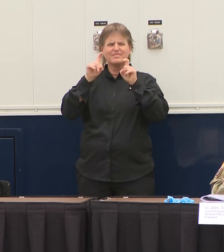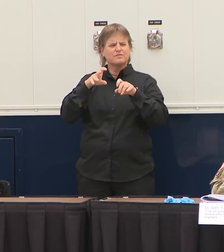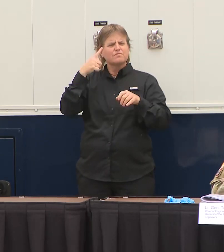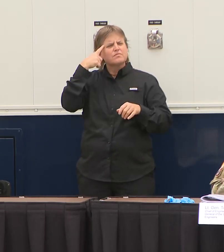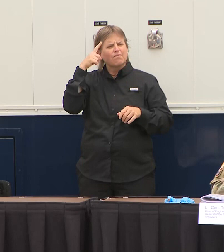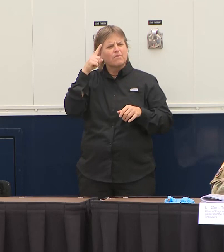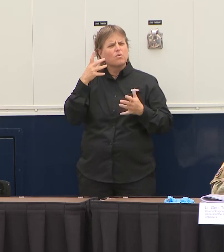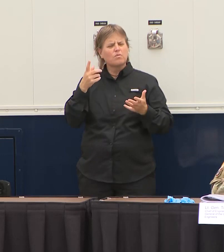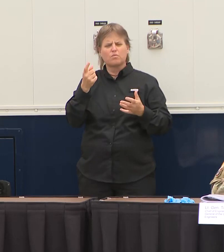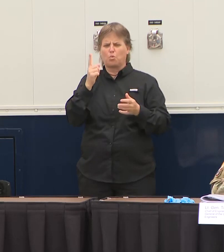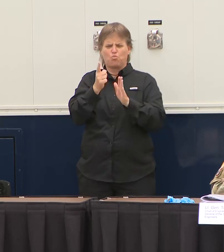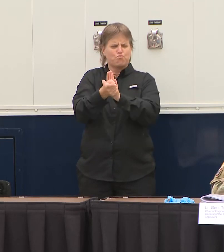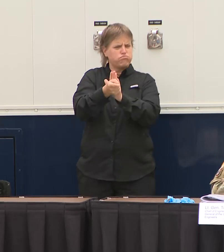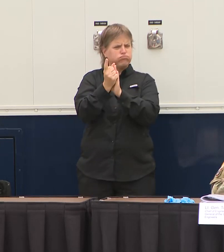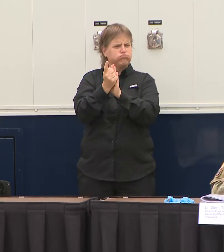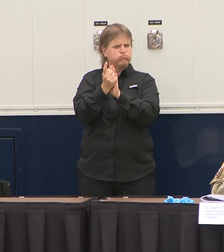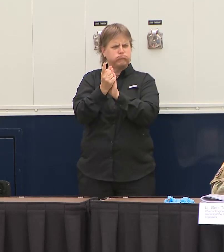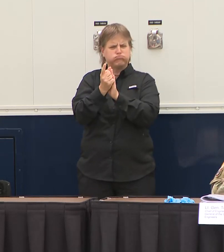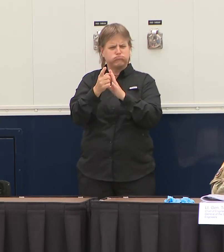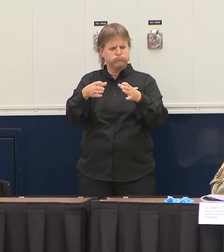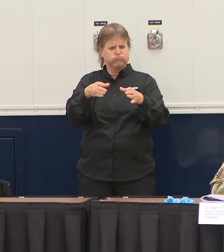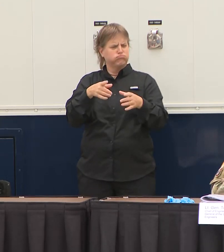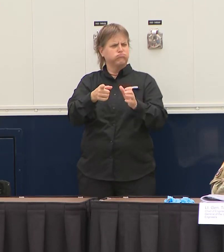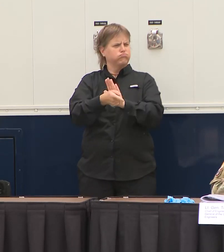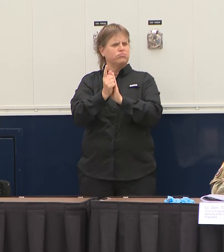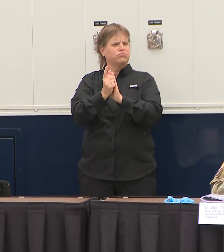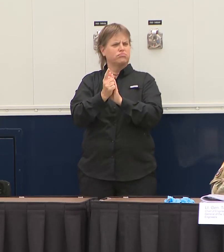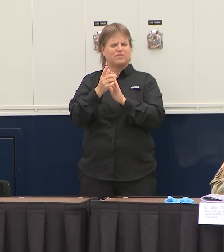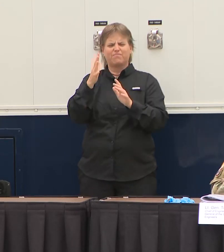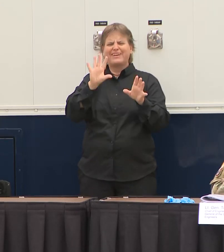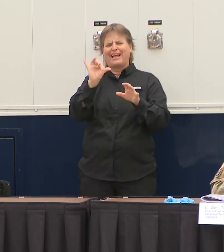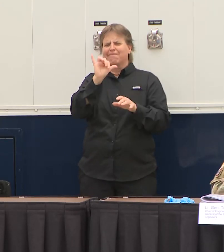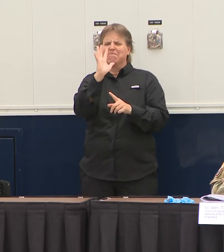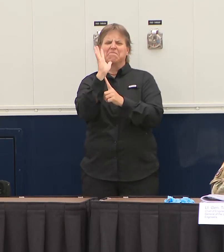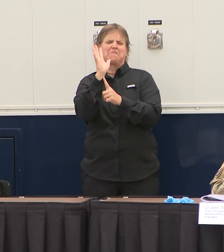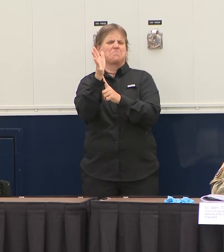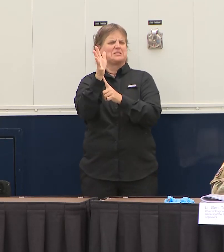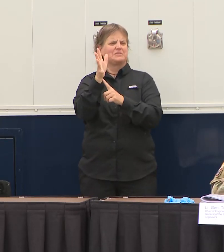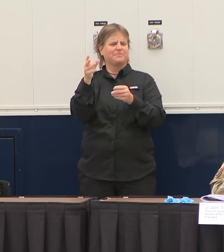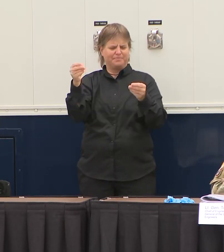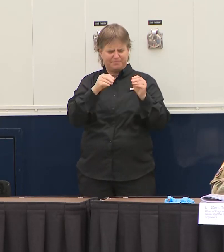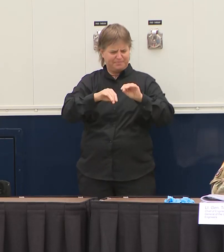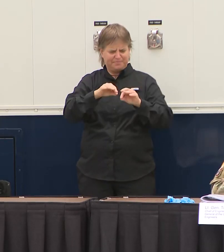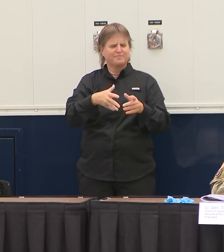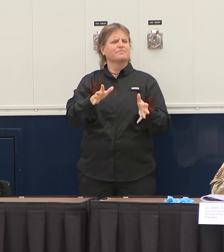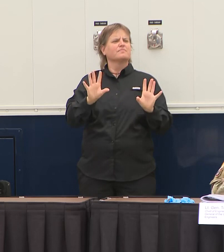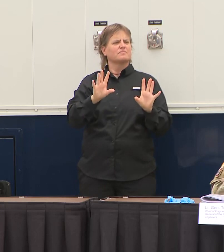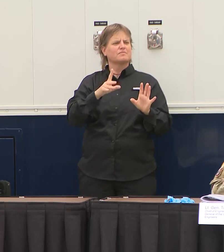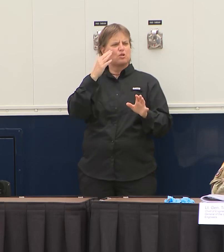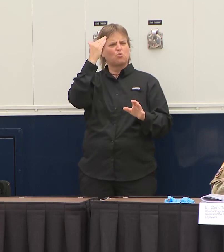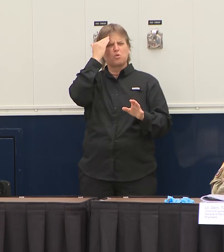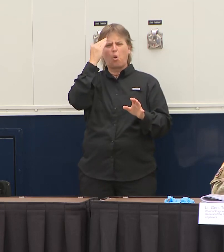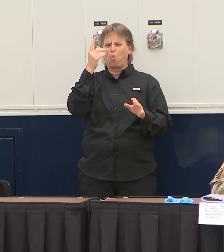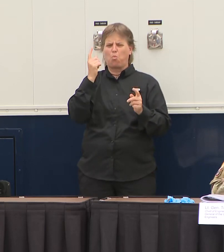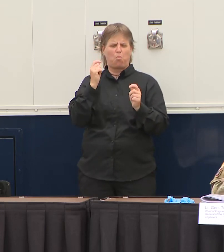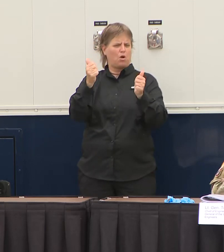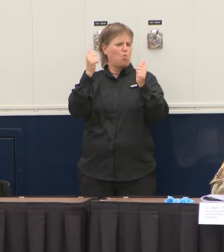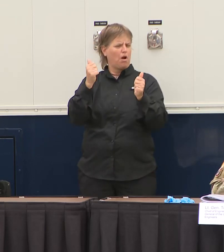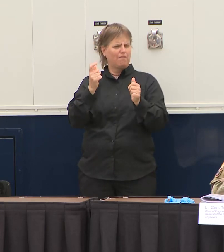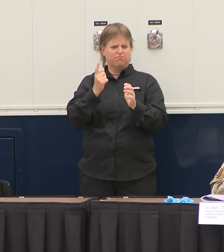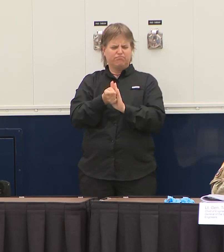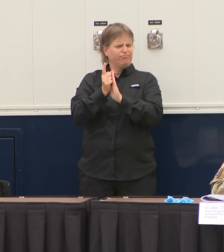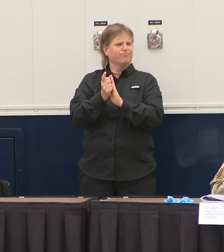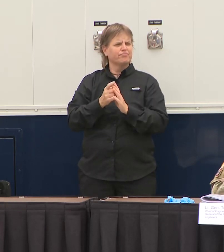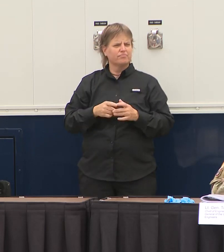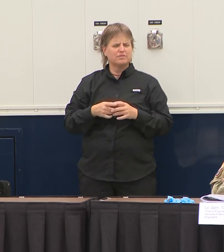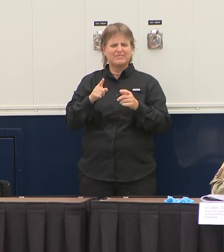would go and you get a positive result in five minutes and so that is huge if you're talking about protecting the health care